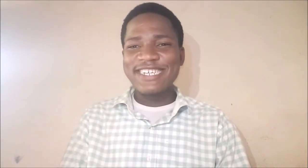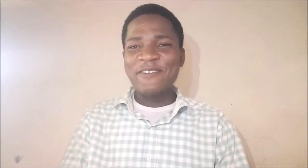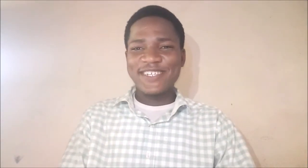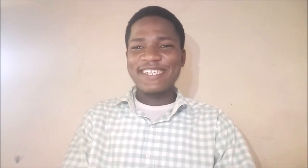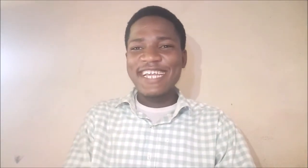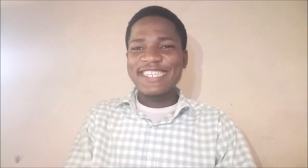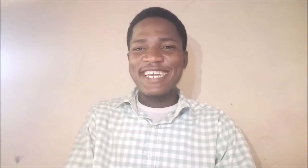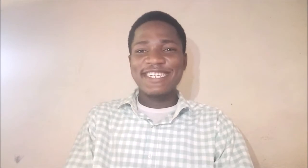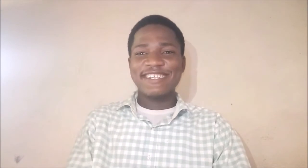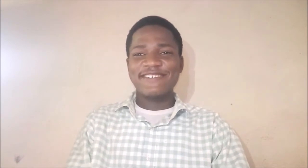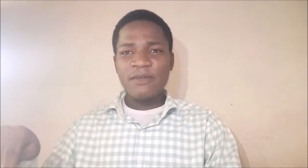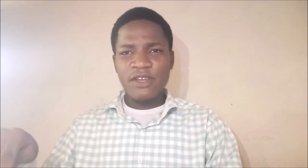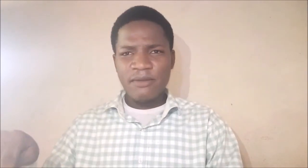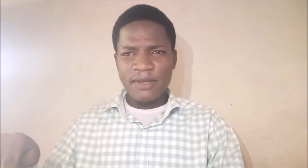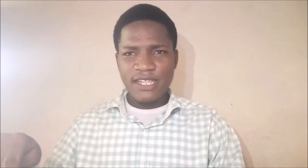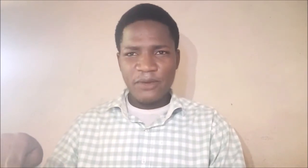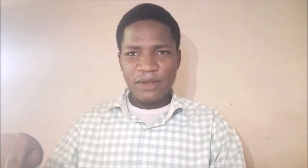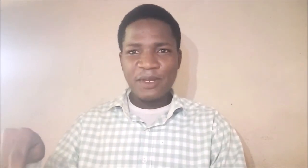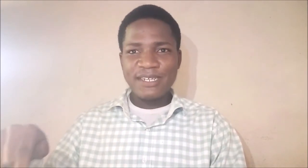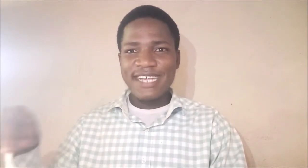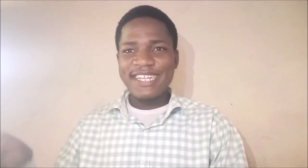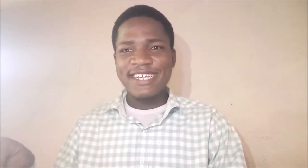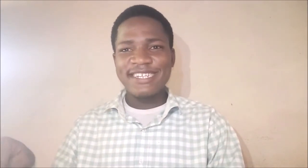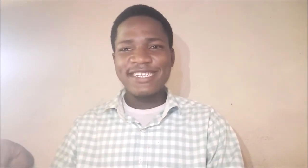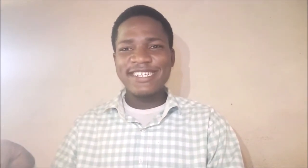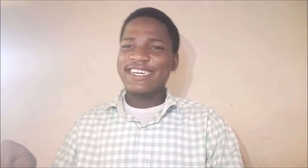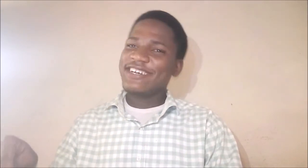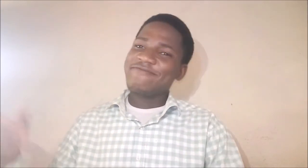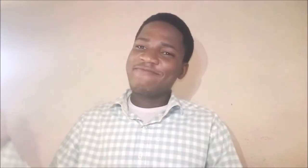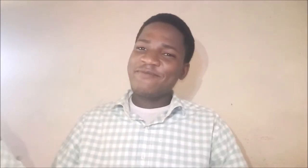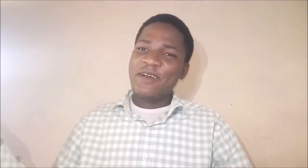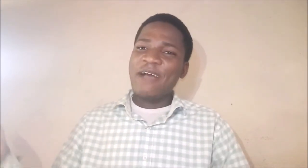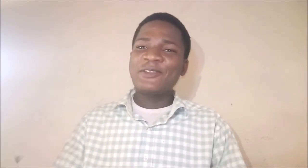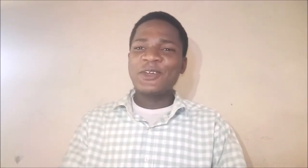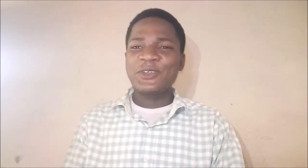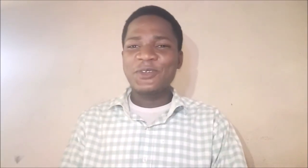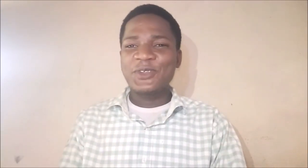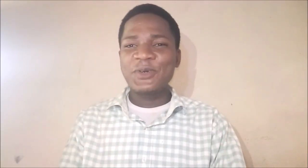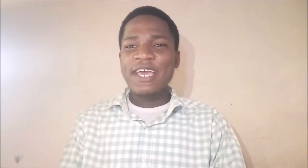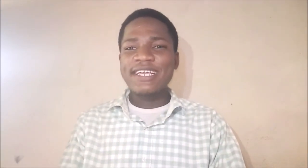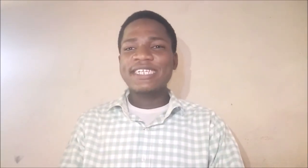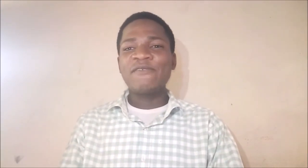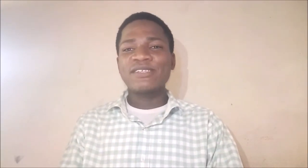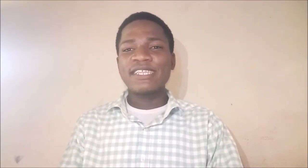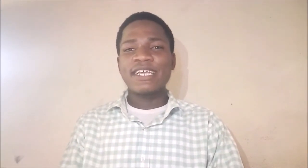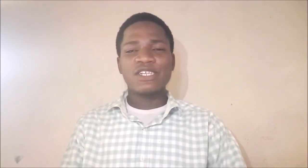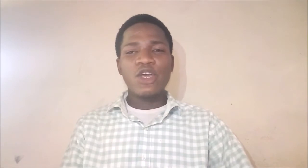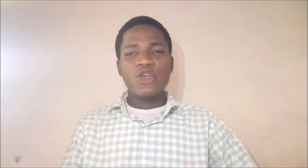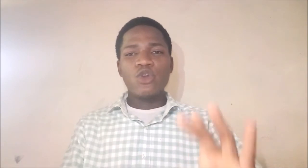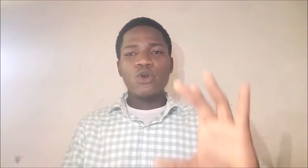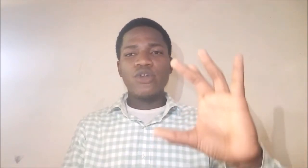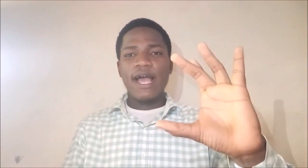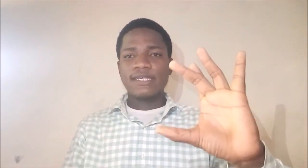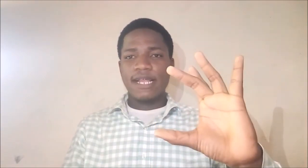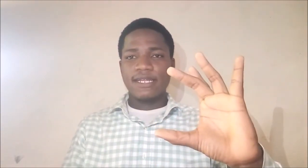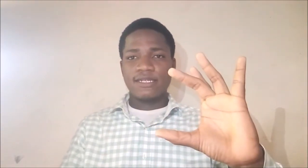sign for sentence? Anybody remember that one? Sentence. Well, I won't touch you. So, here's the sign for sentence. You hold your hands like this.